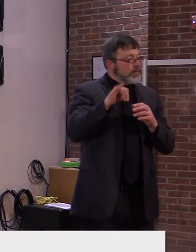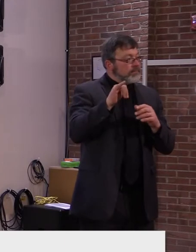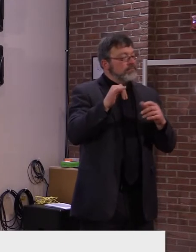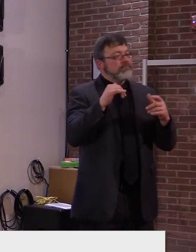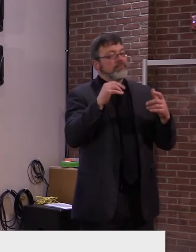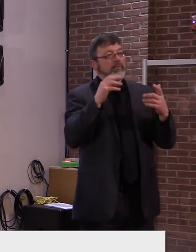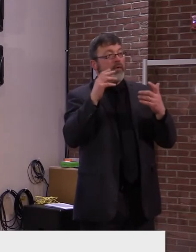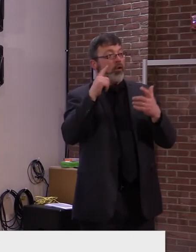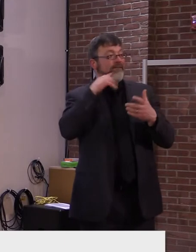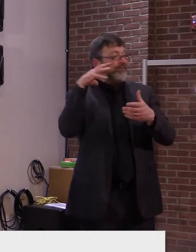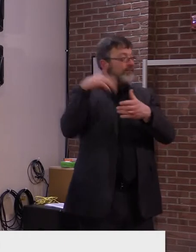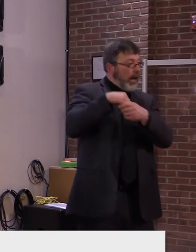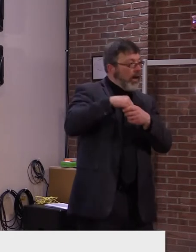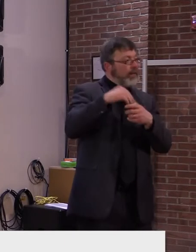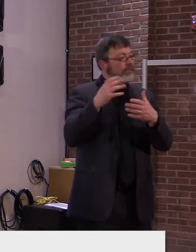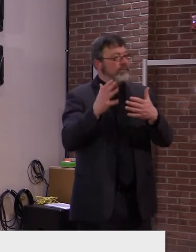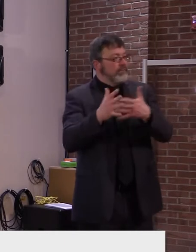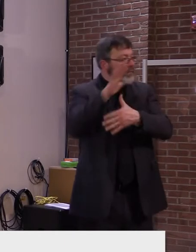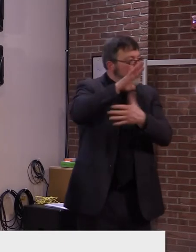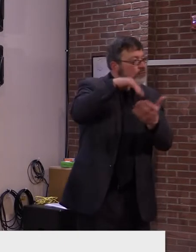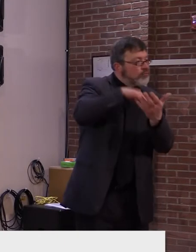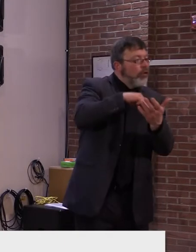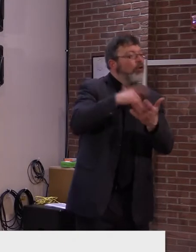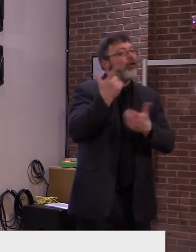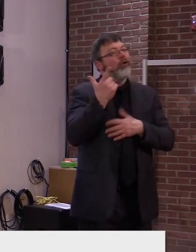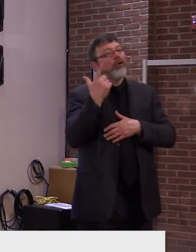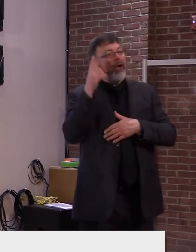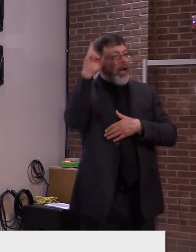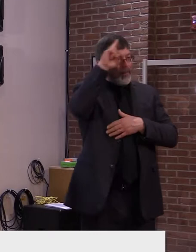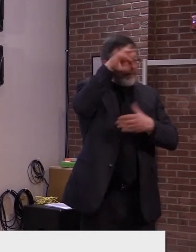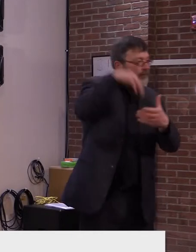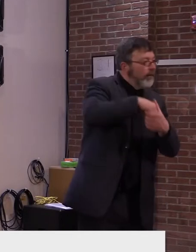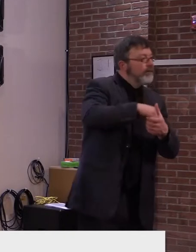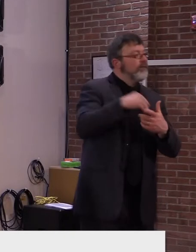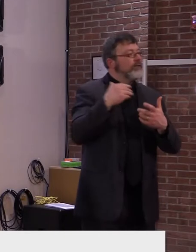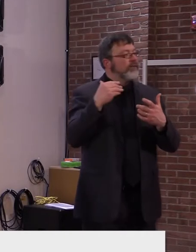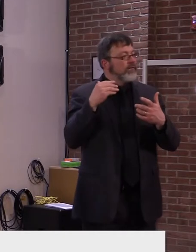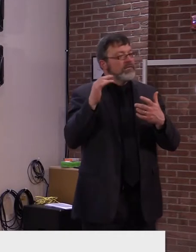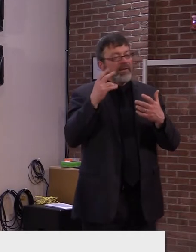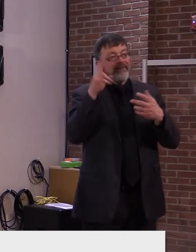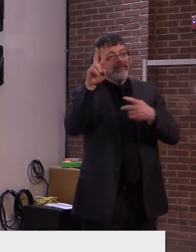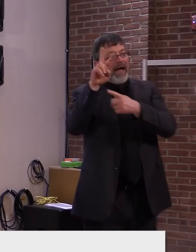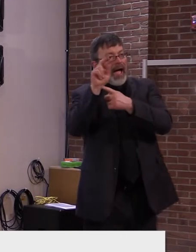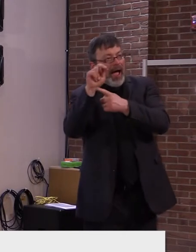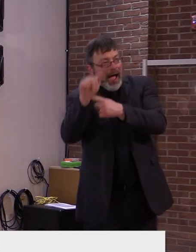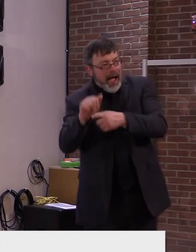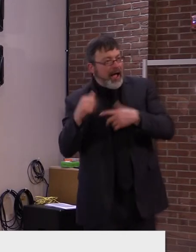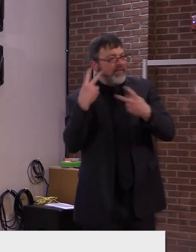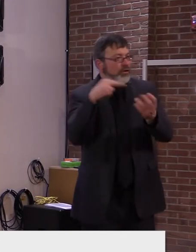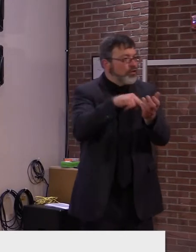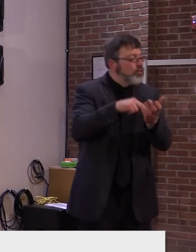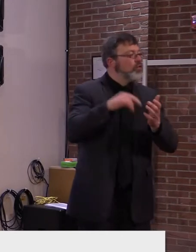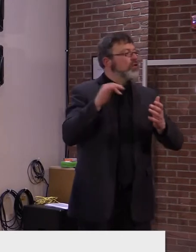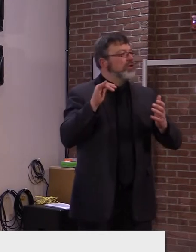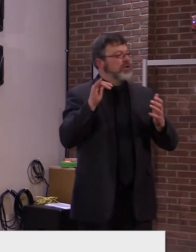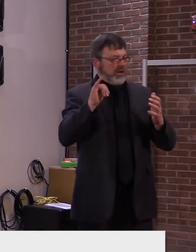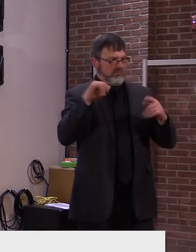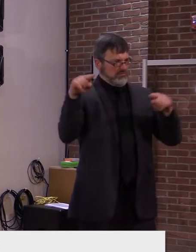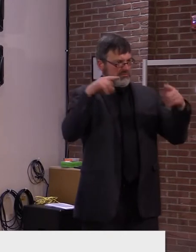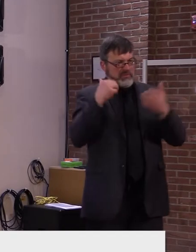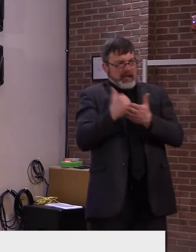area agencies of aging. Our home health and EMS partners are working to identify